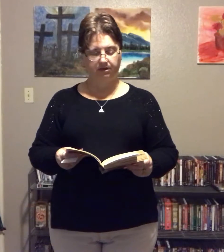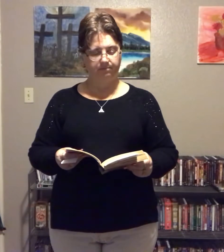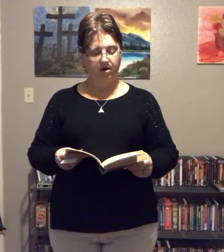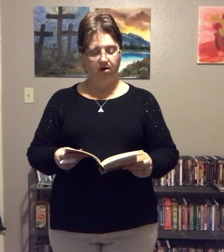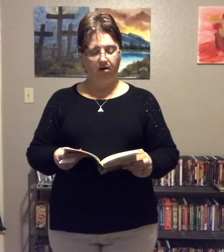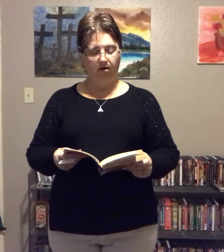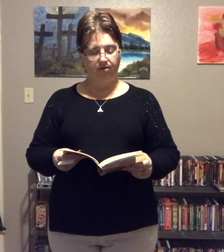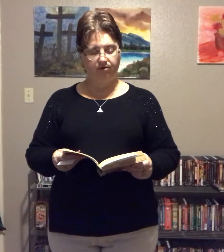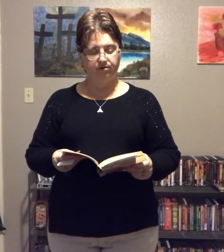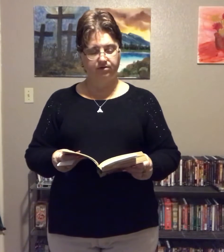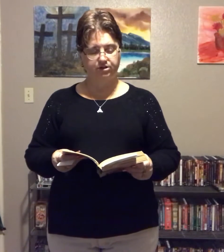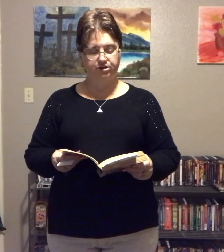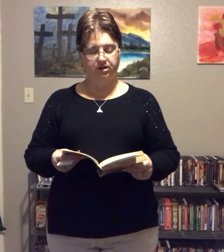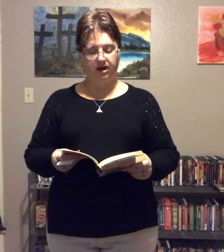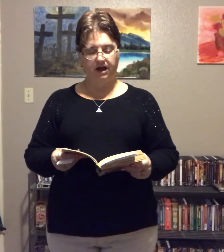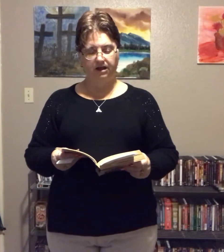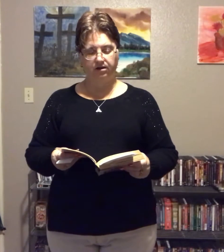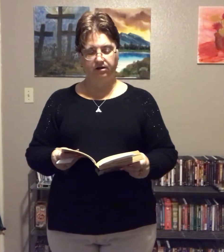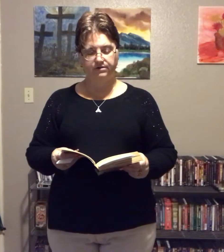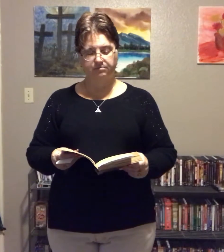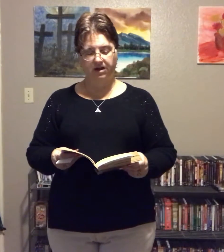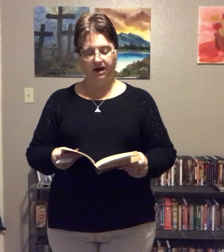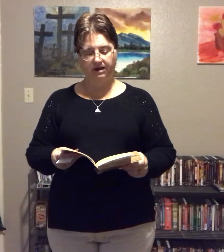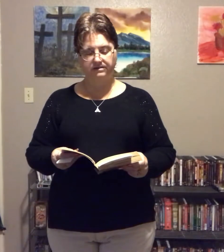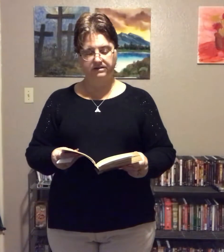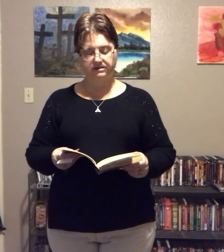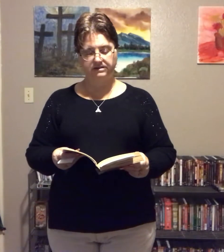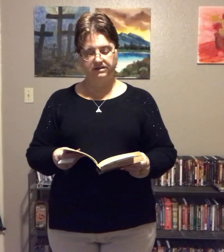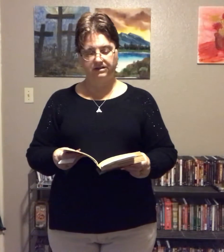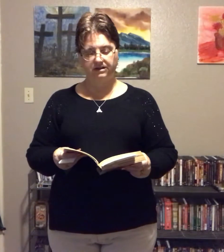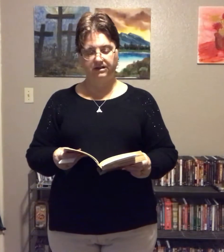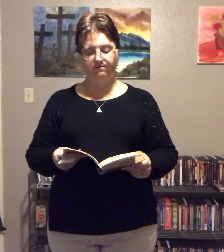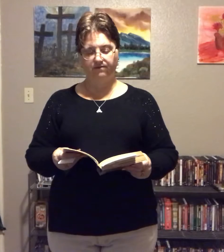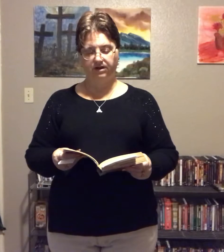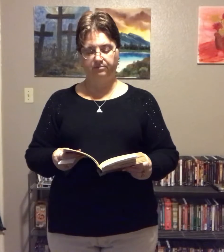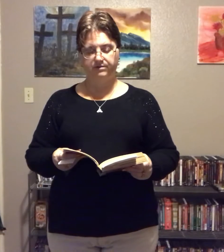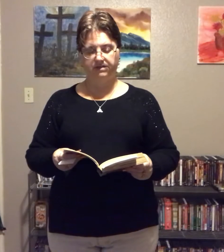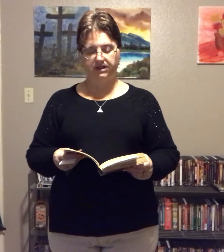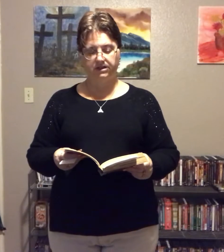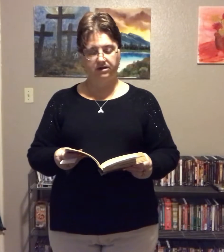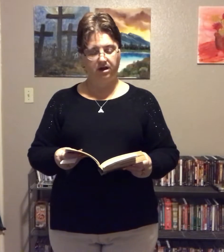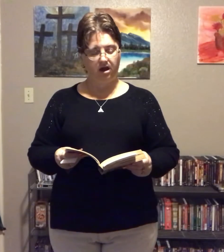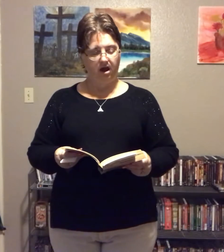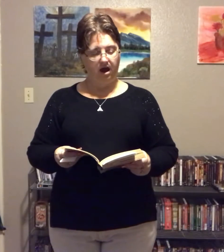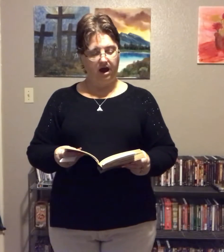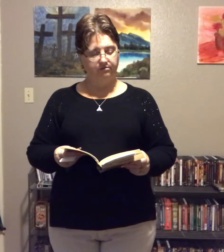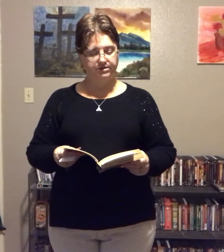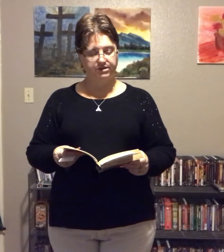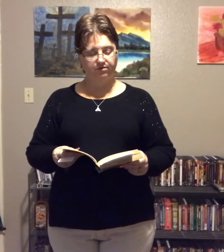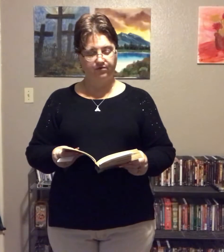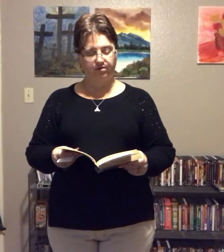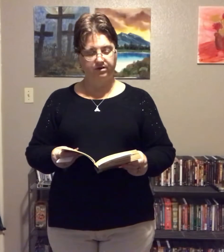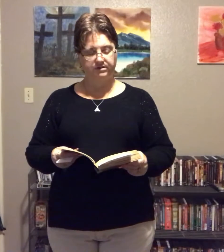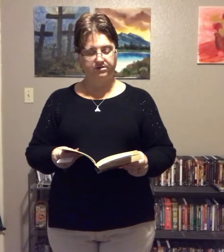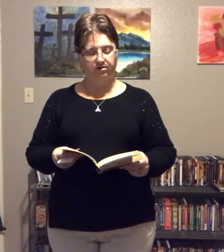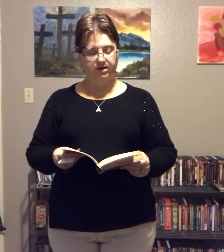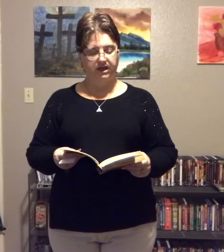Although a Christian, I had closed my eyes to the sin that enveloped me. I was so focused on